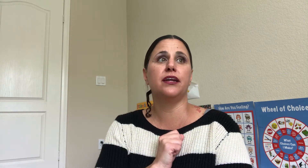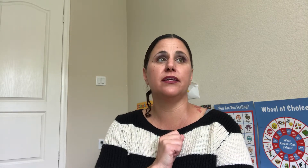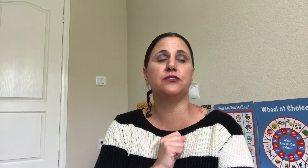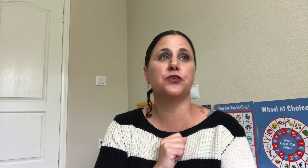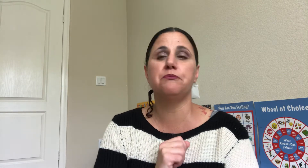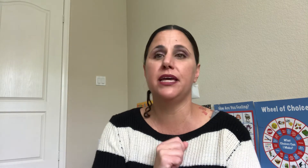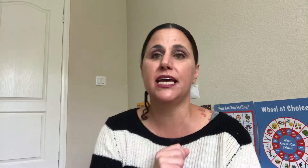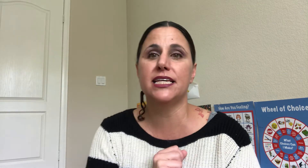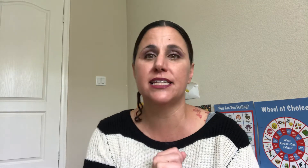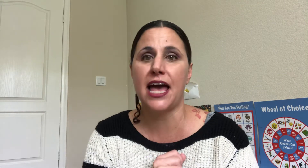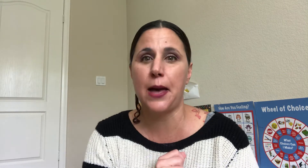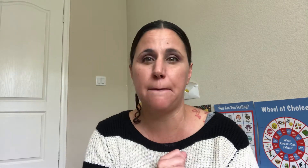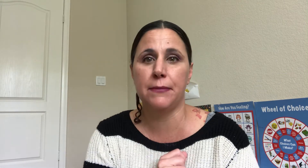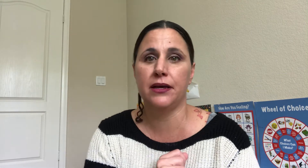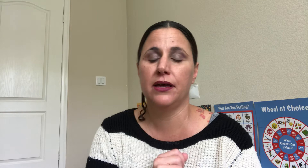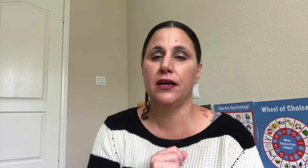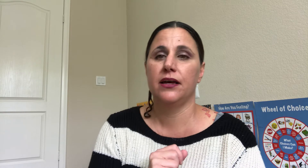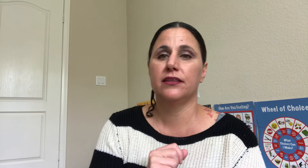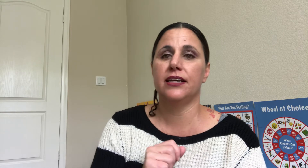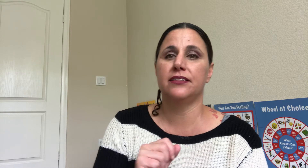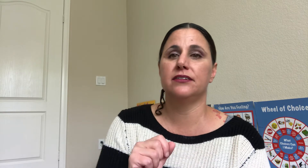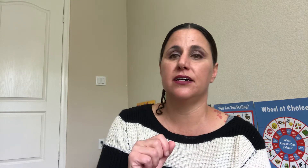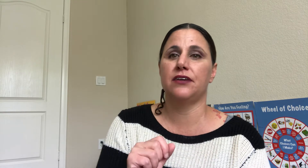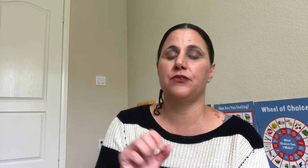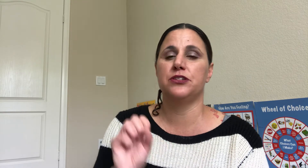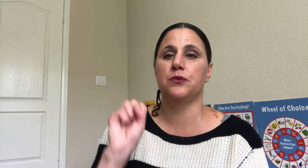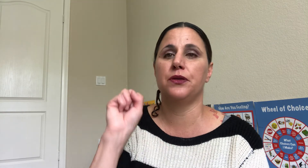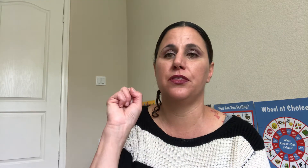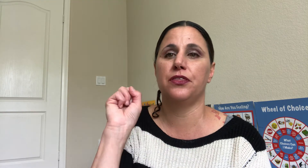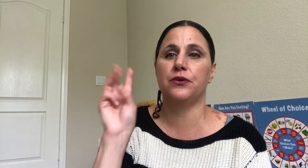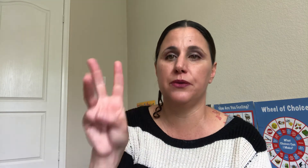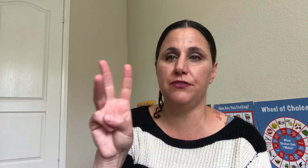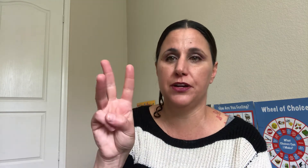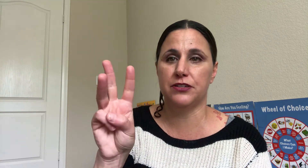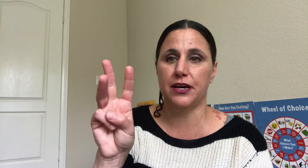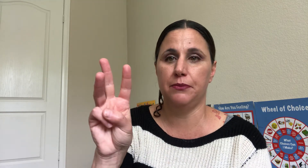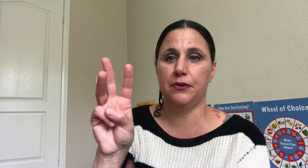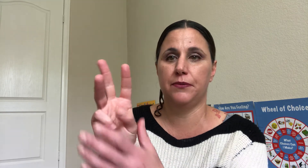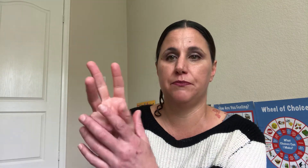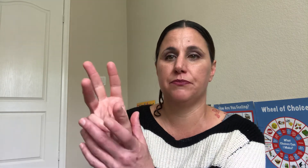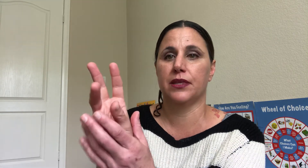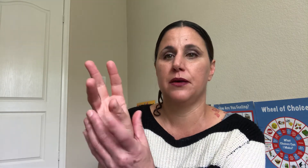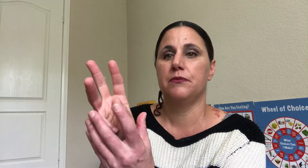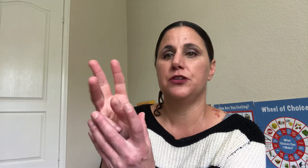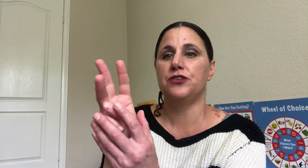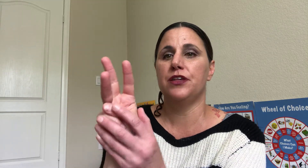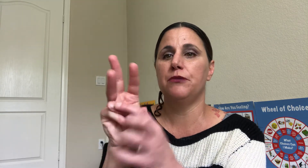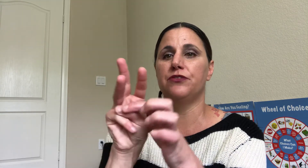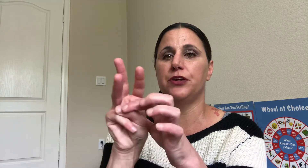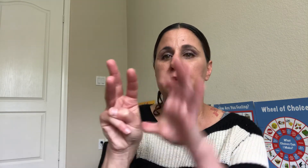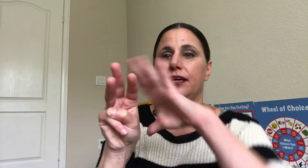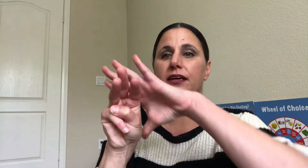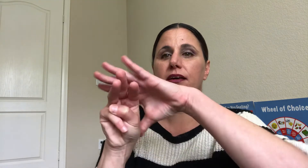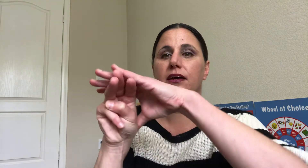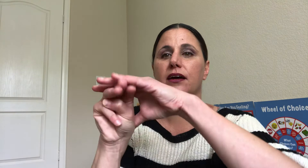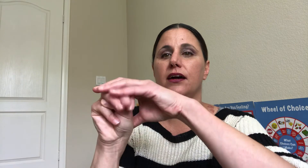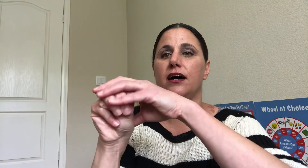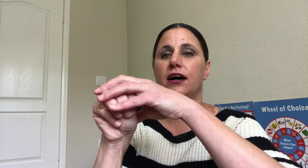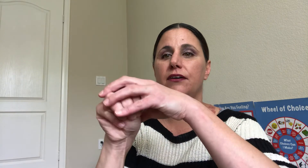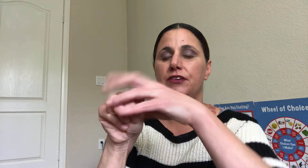at least for me is M. That's a tough one. So put three fingers up. Put your thumb over your pinky. Cover